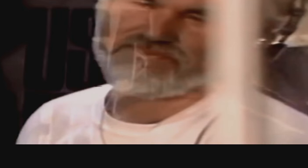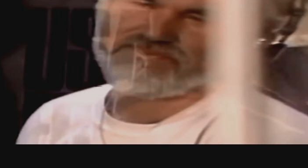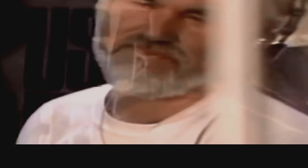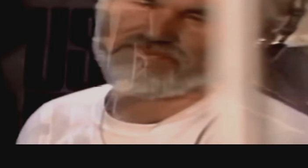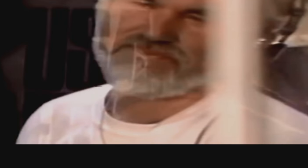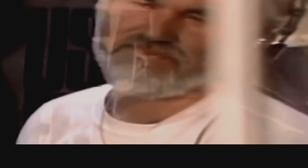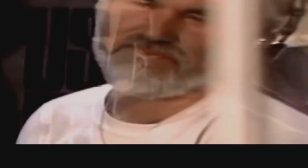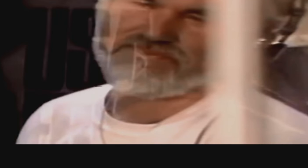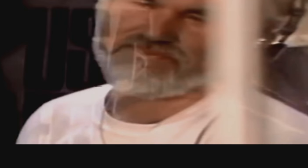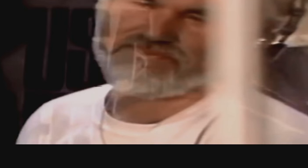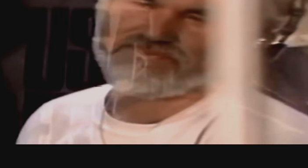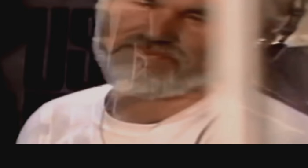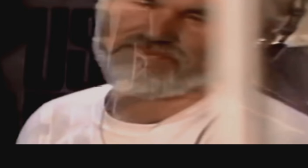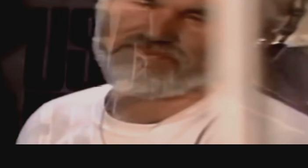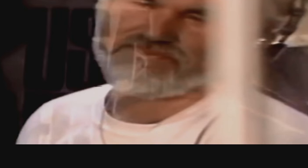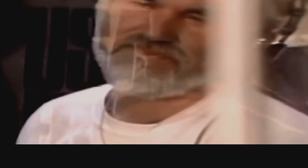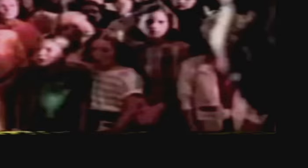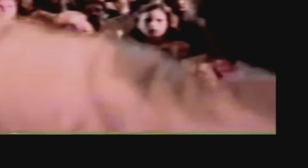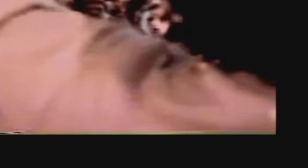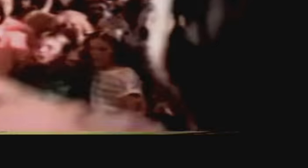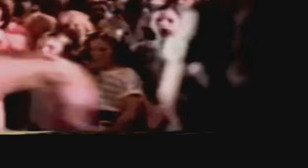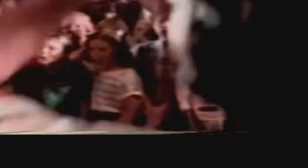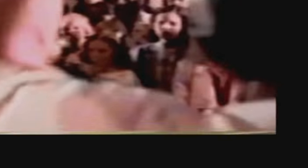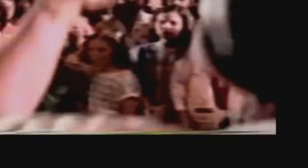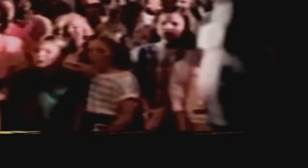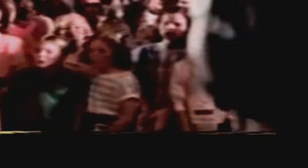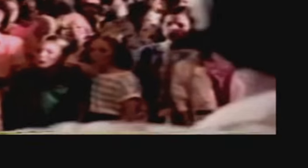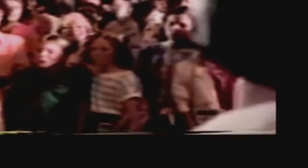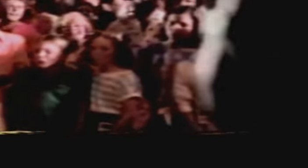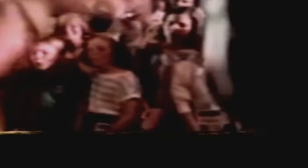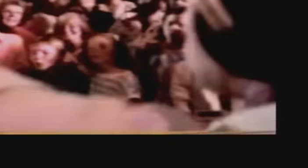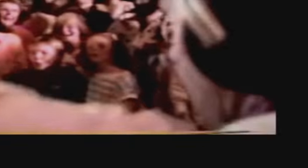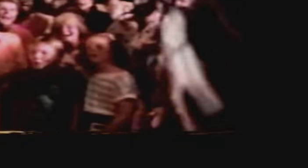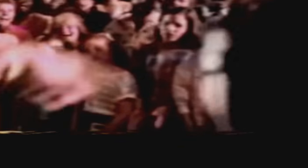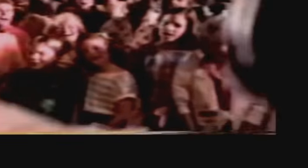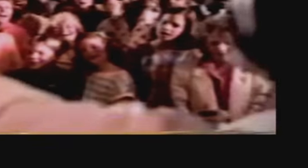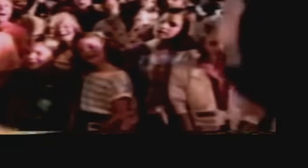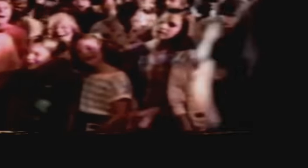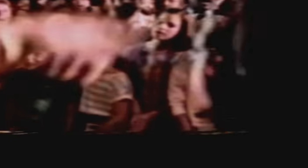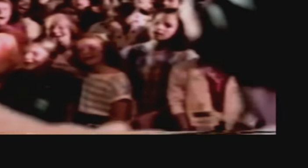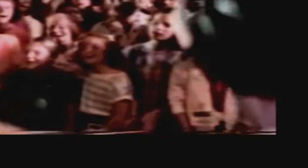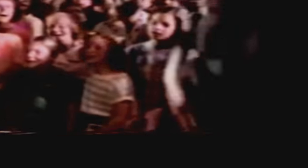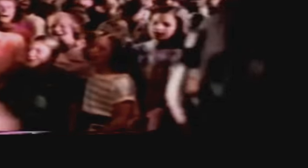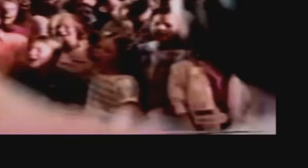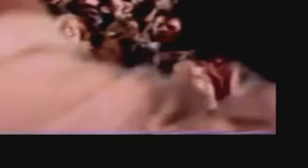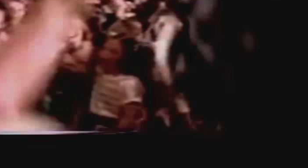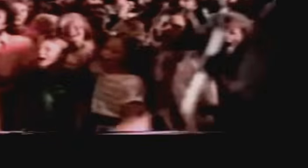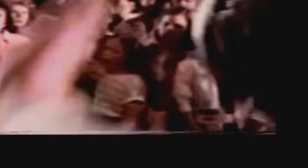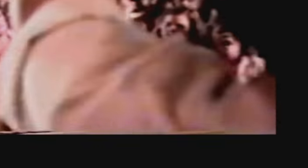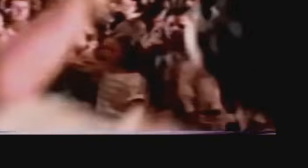is a clip from the cause, Do Something Now. Do something now.